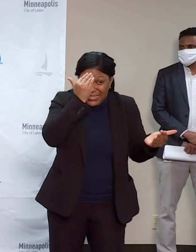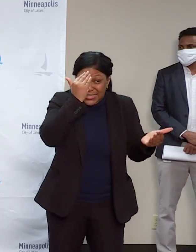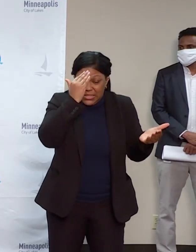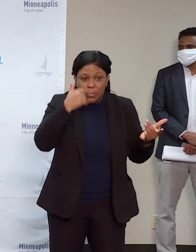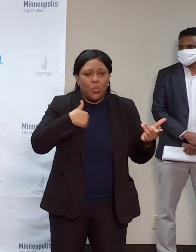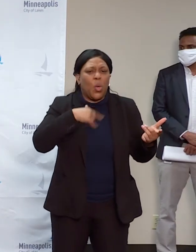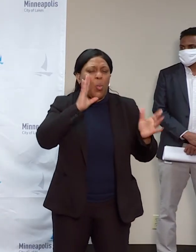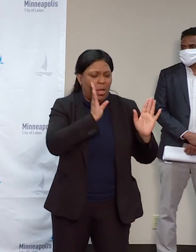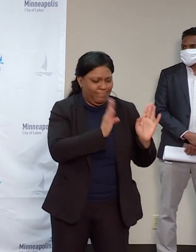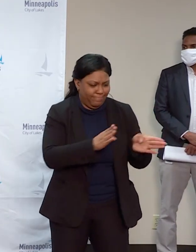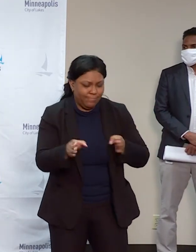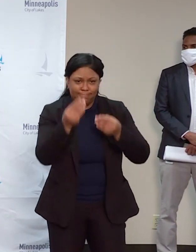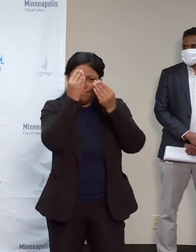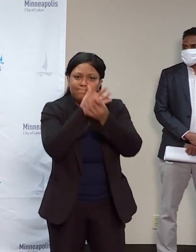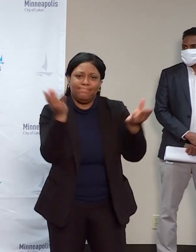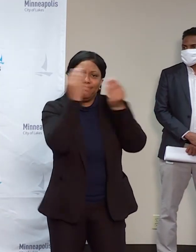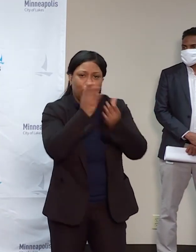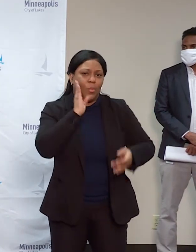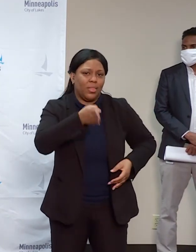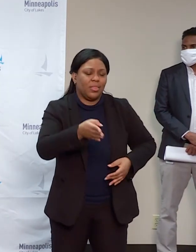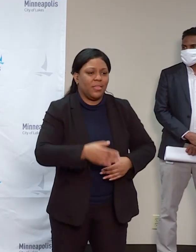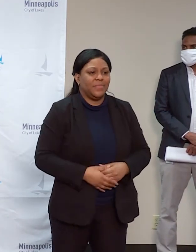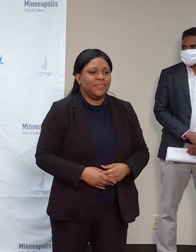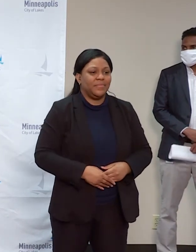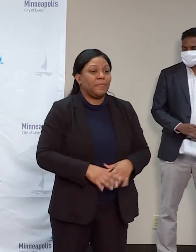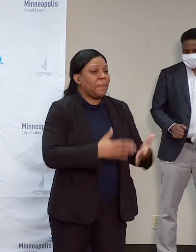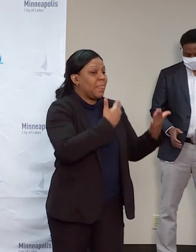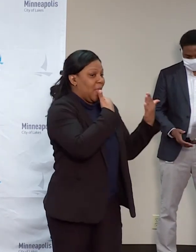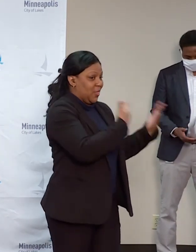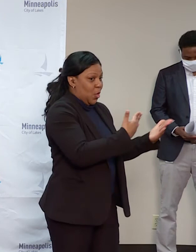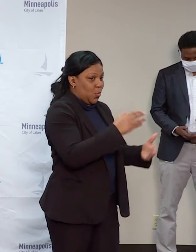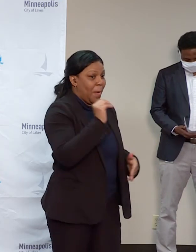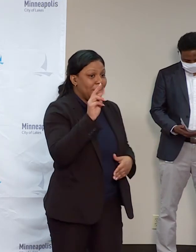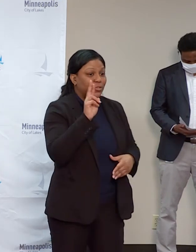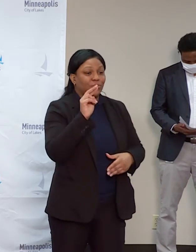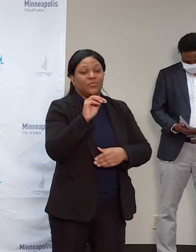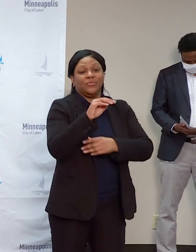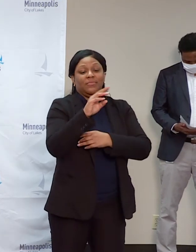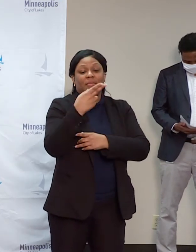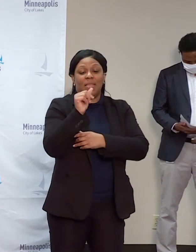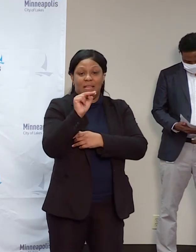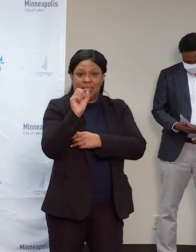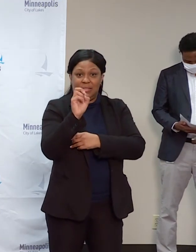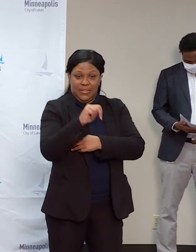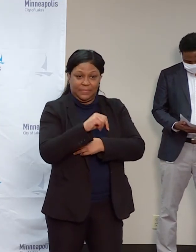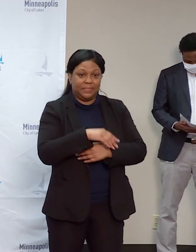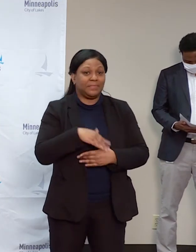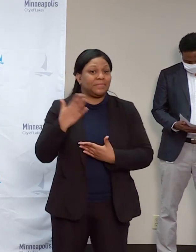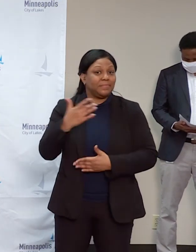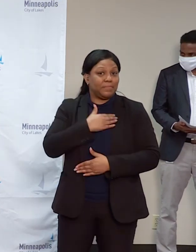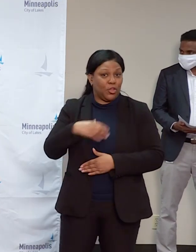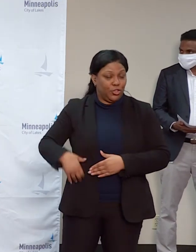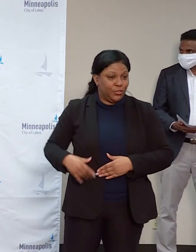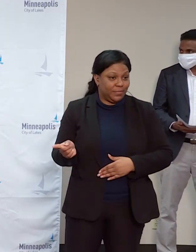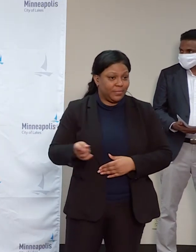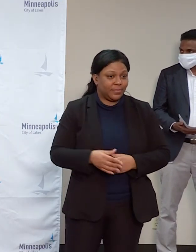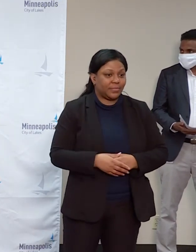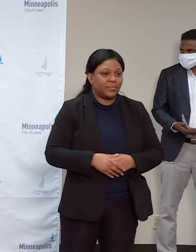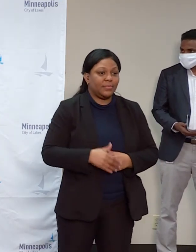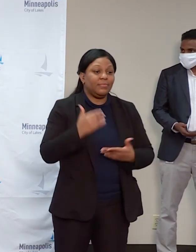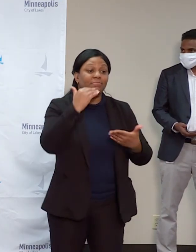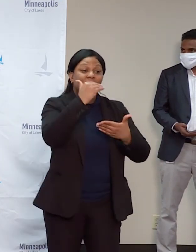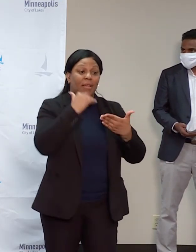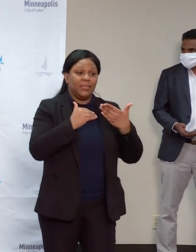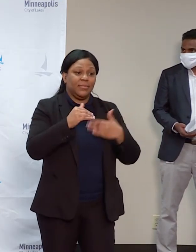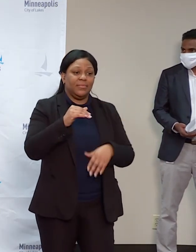Thank you, Mr. Hanson. Next, we'll have David Rubidore, Director of our Neighborhood Community Relations Department, who is